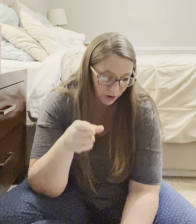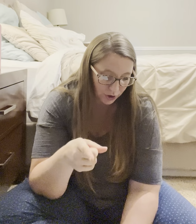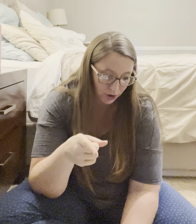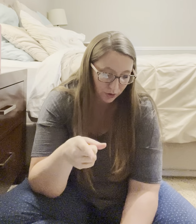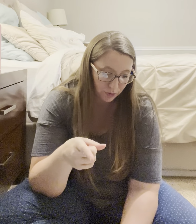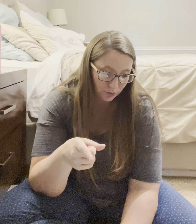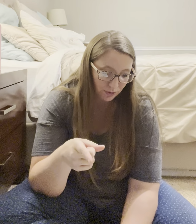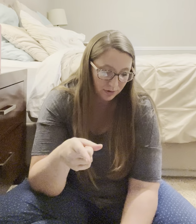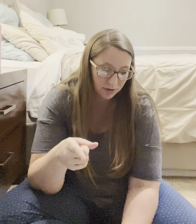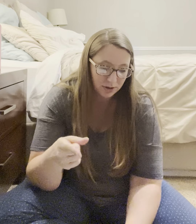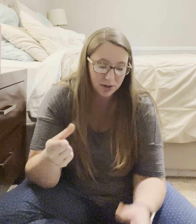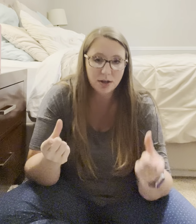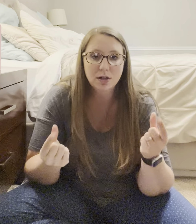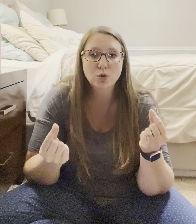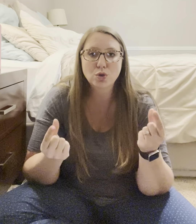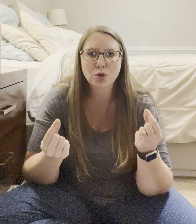You. Do.